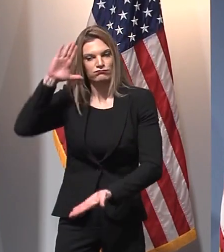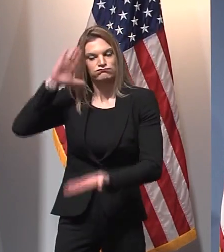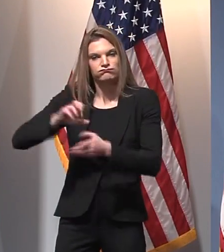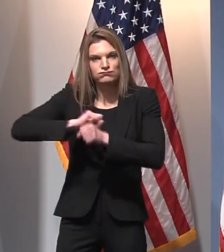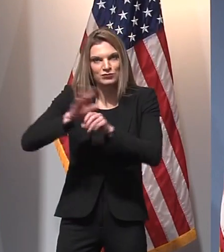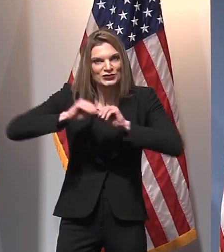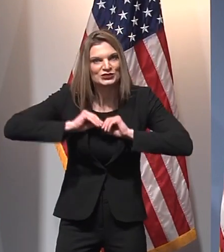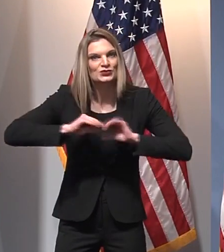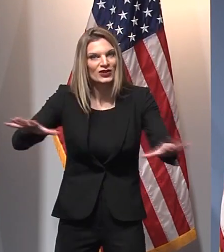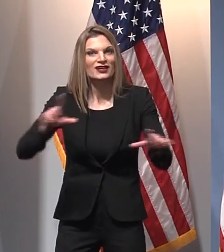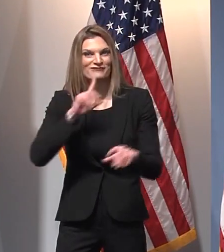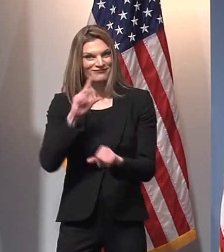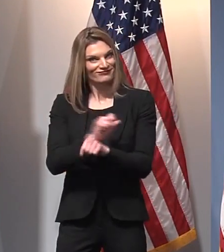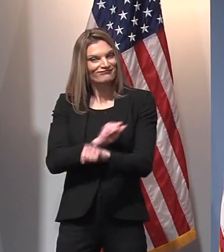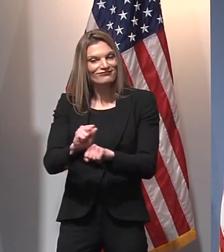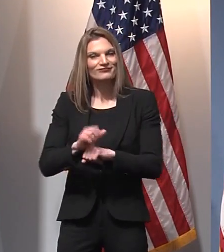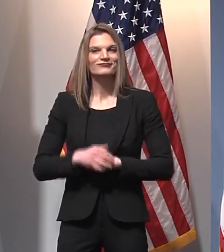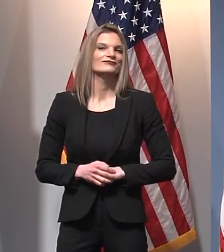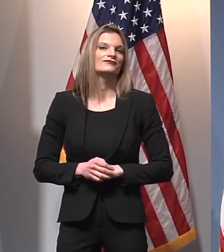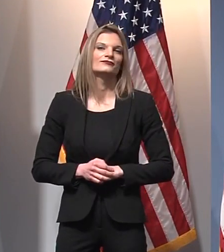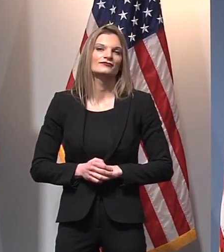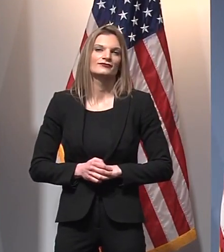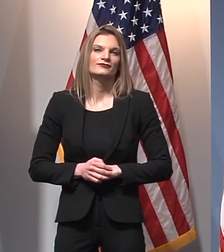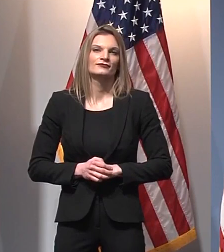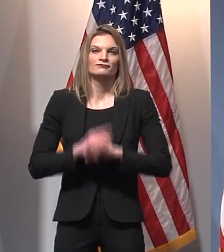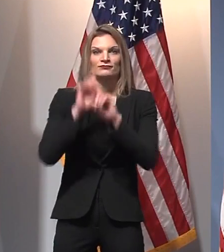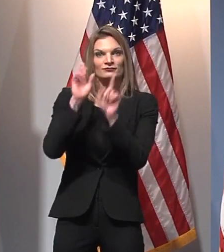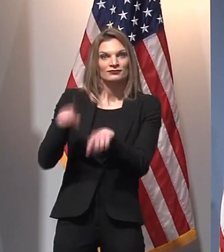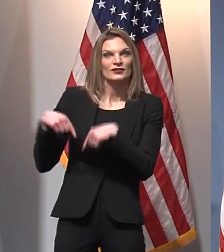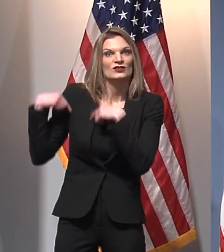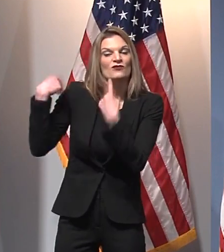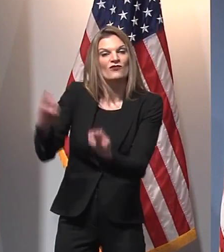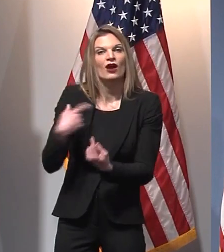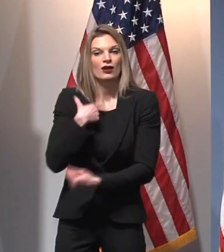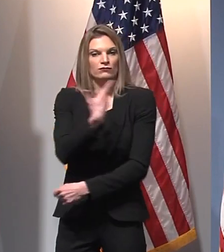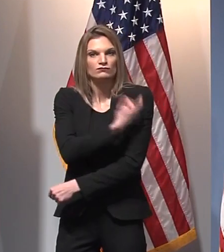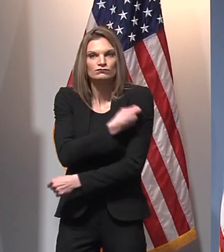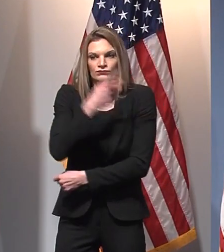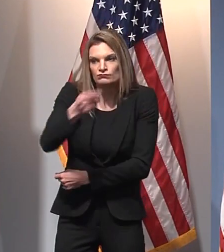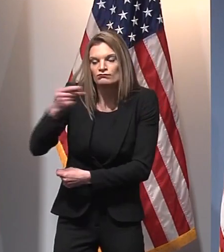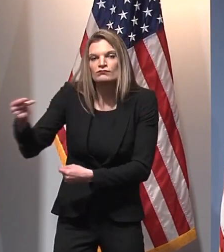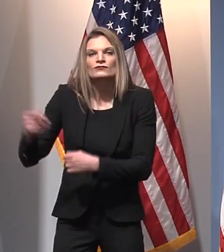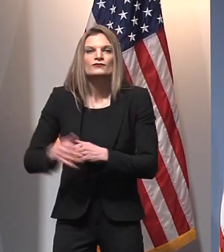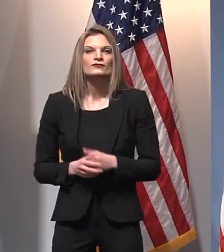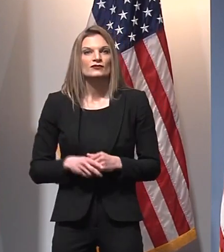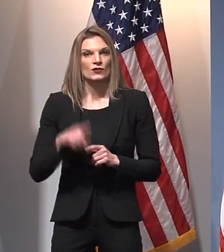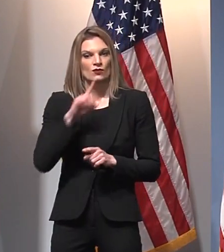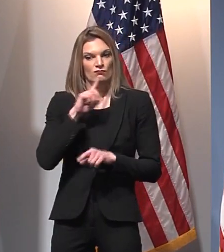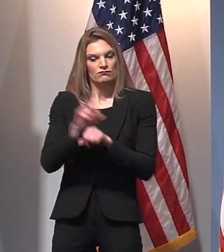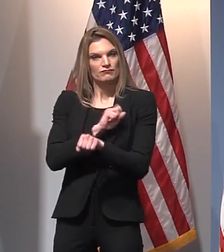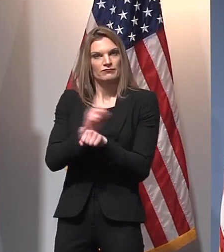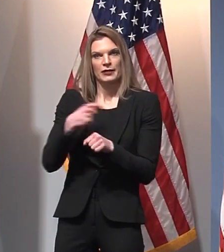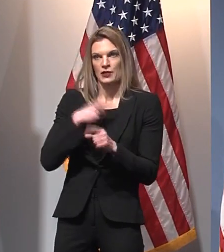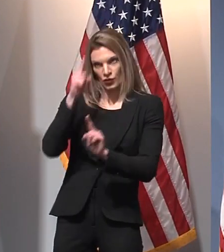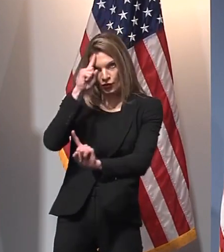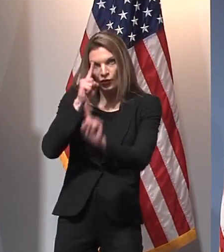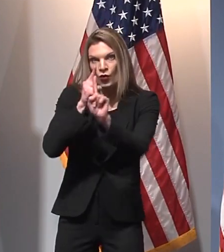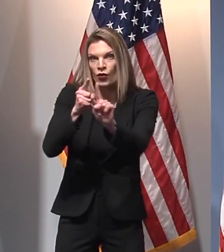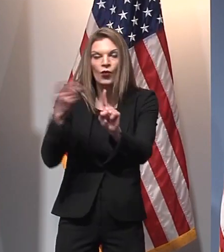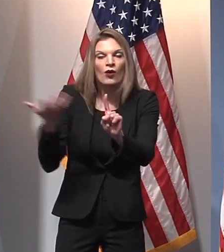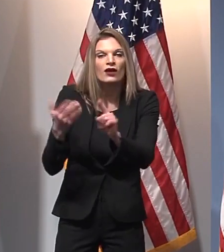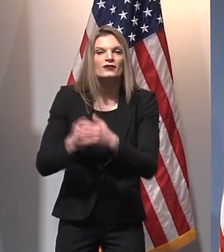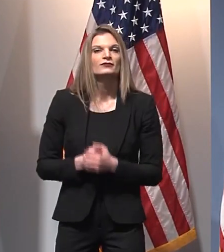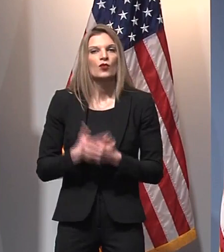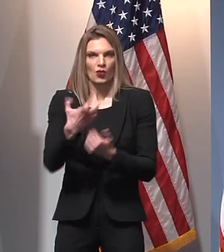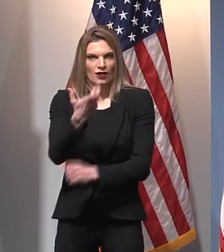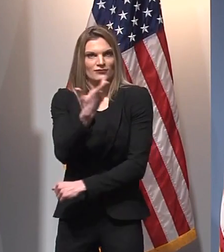once and for all. And our progress, so far, is helping us stay track to meet our goal of equitably